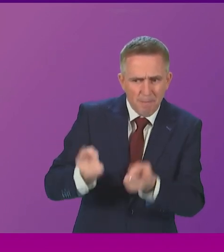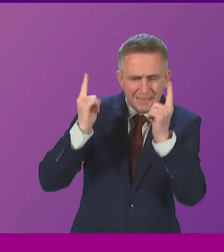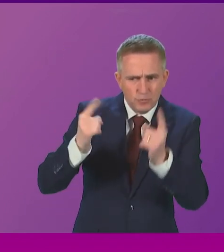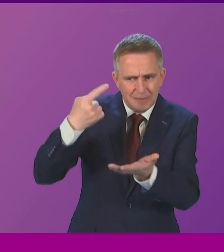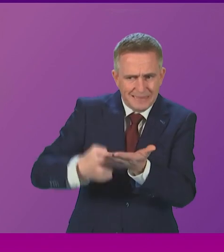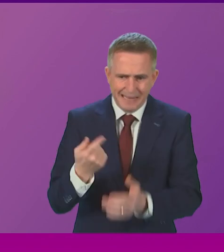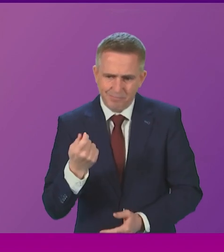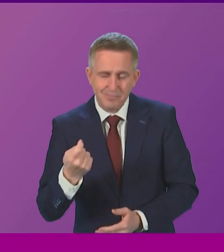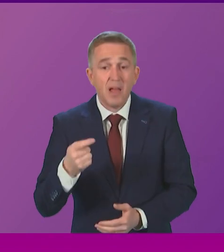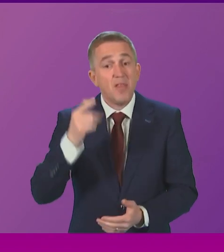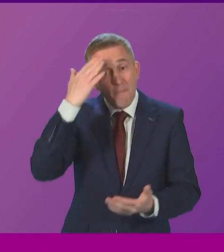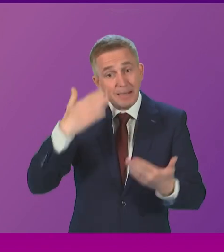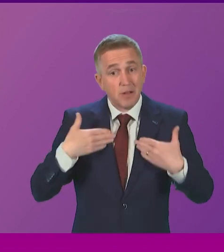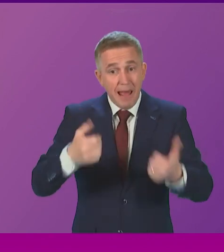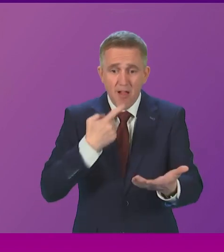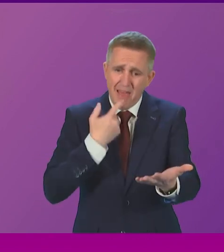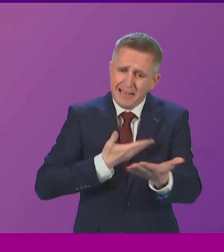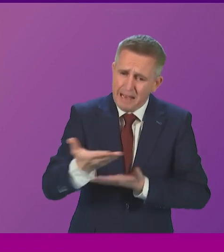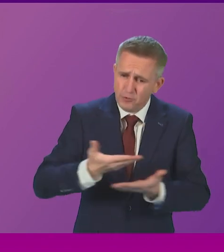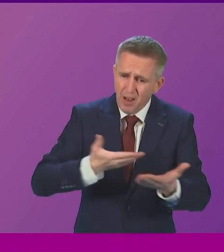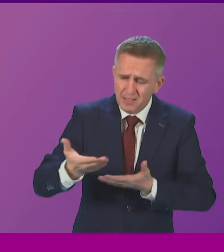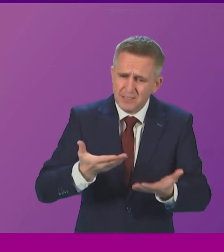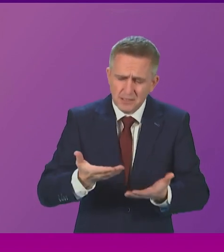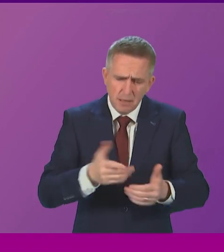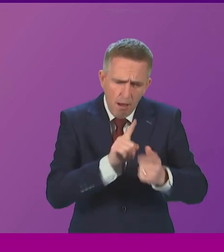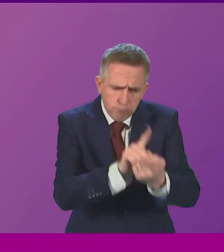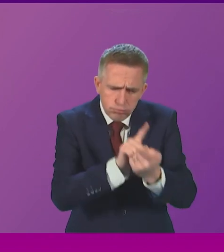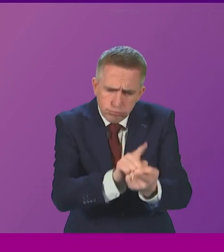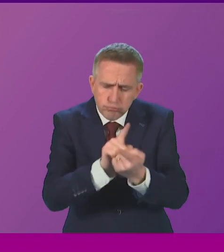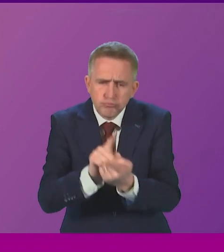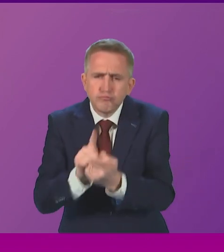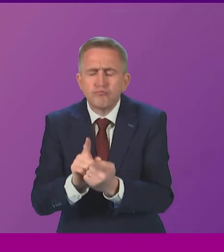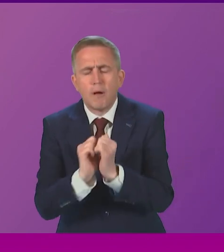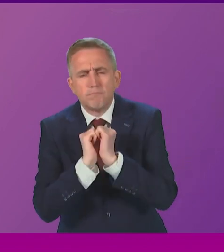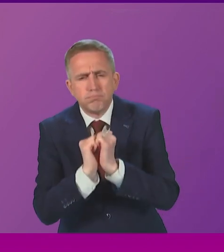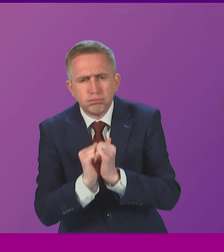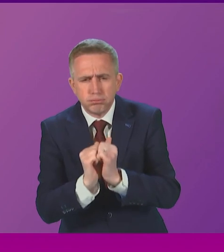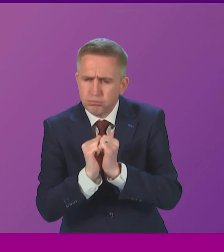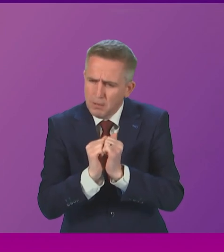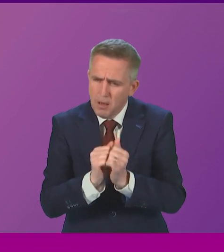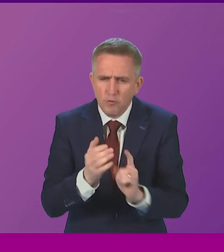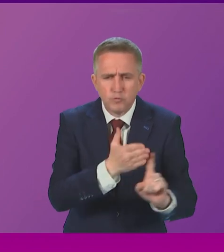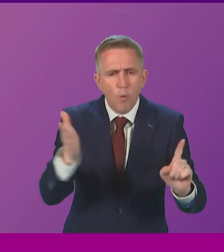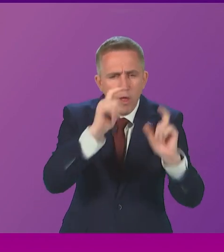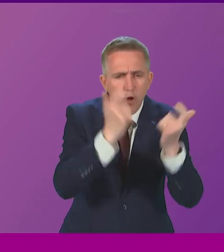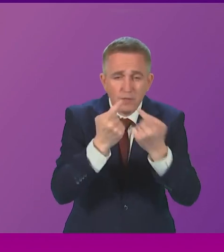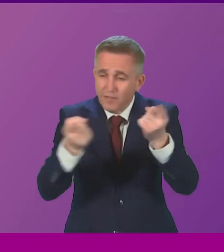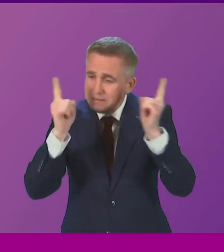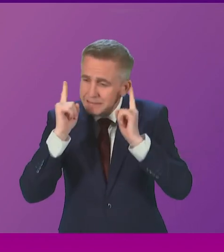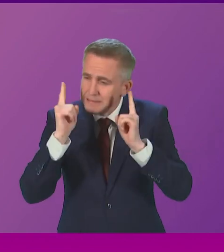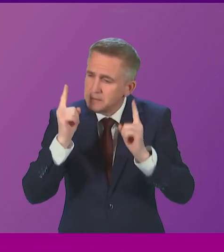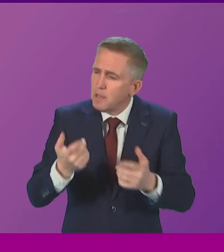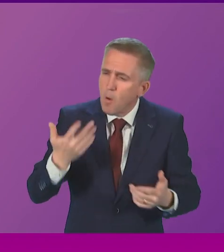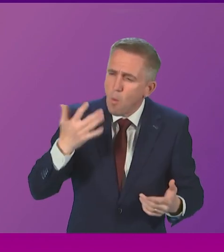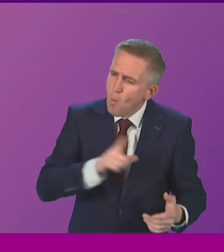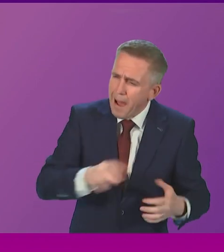councillors have provided an invaluable service for vulnerable students across the college and university sector. So how much longer will we have to